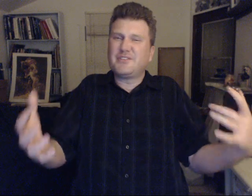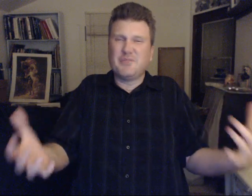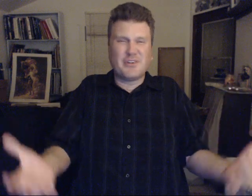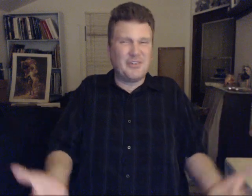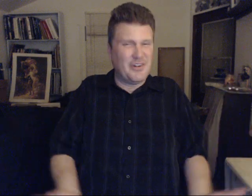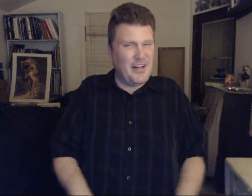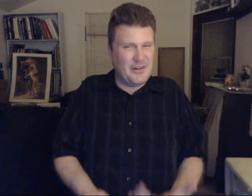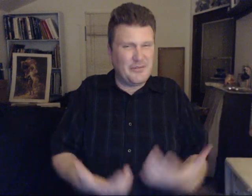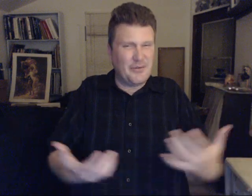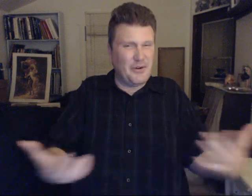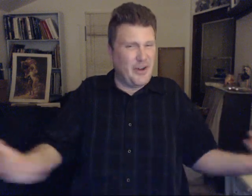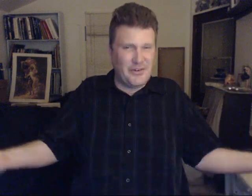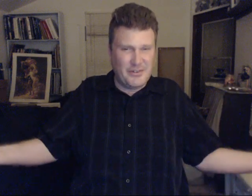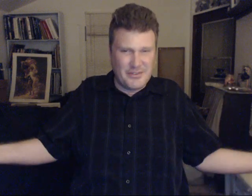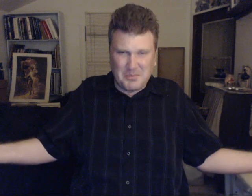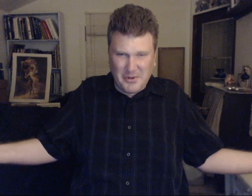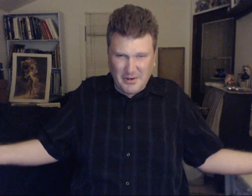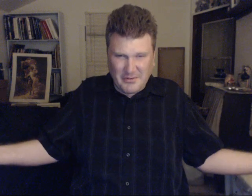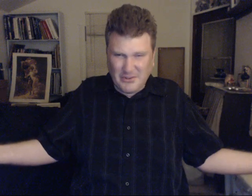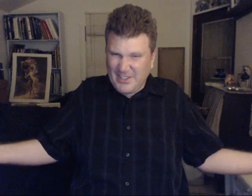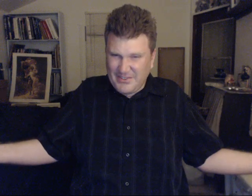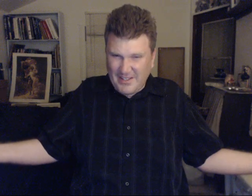to be cleared out. Before your aliens. Appear. Realize that.